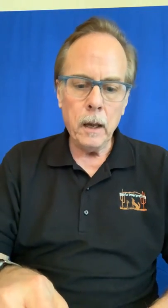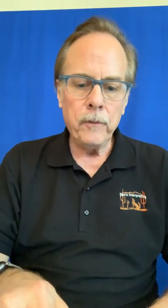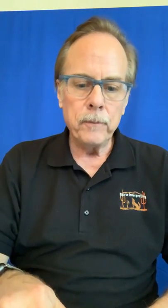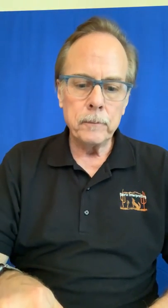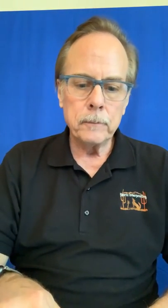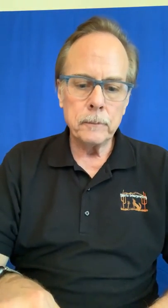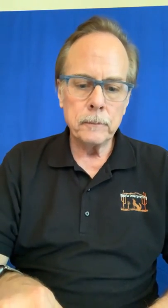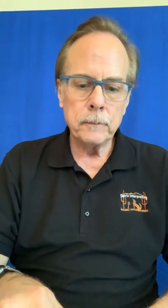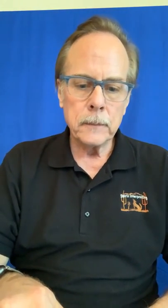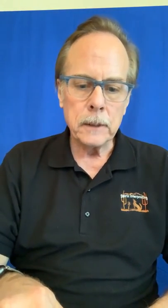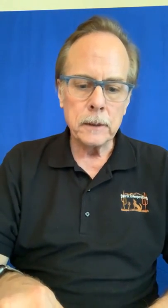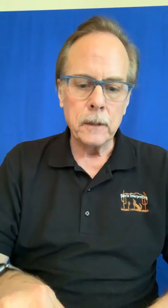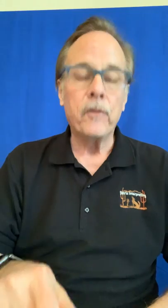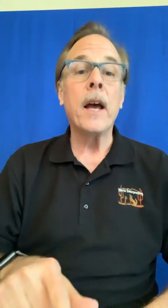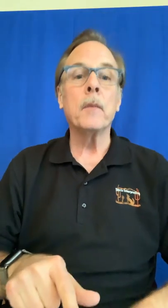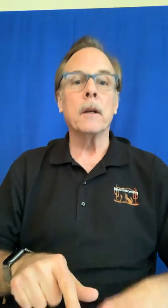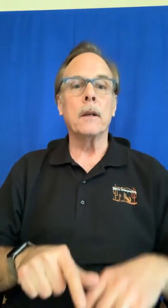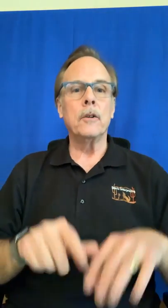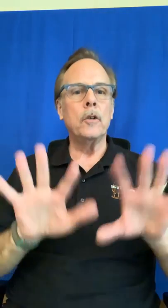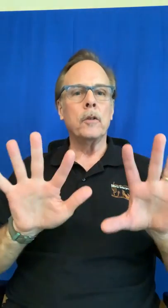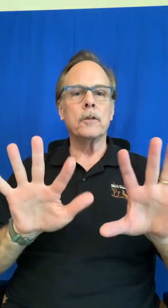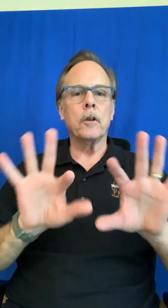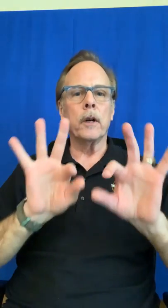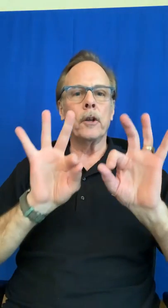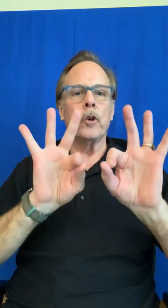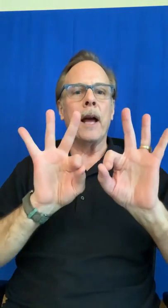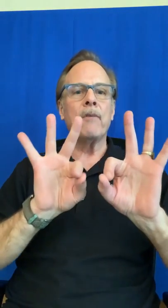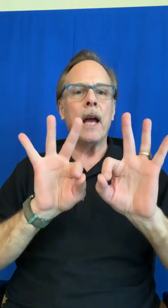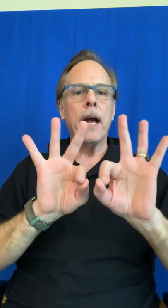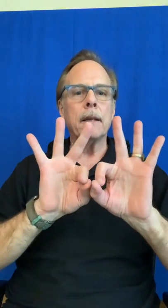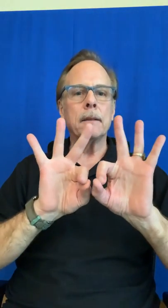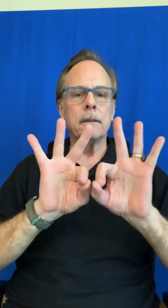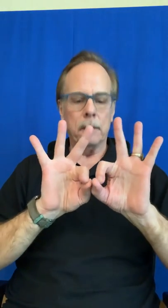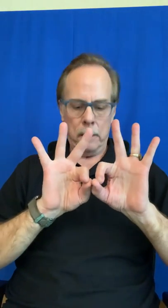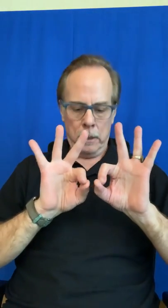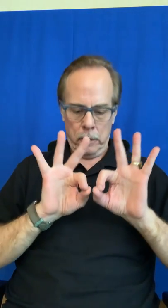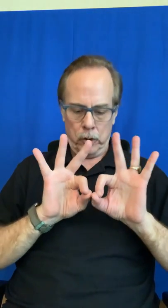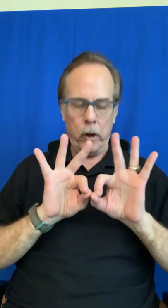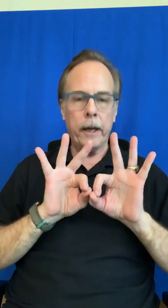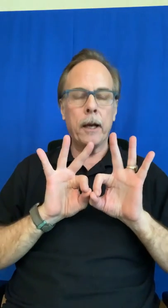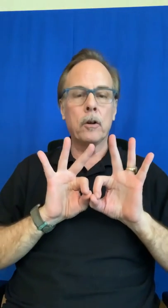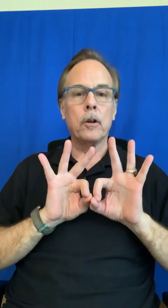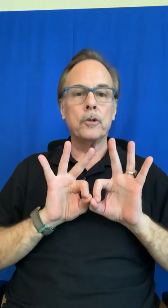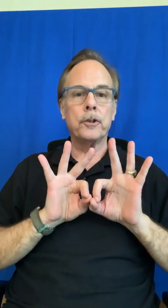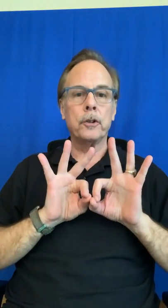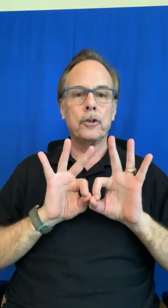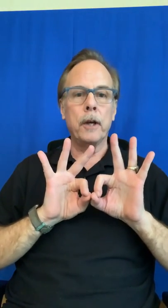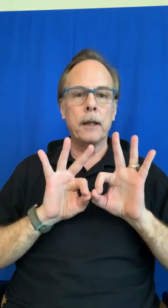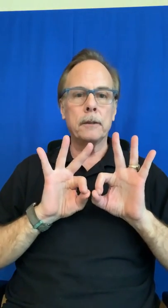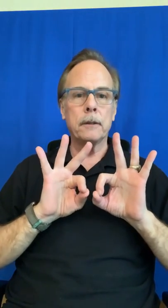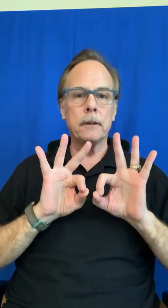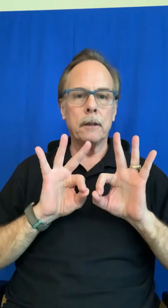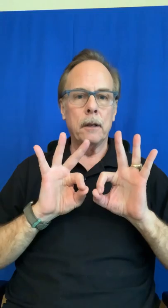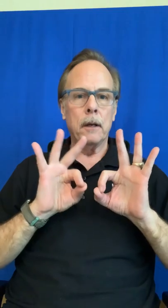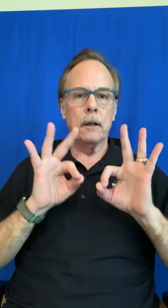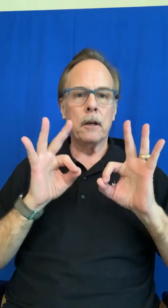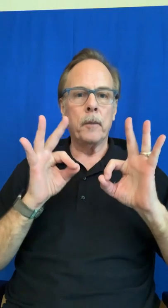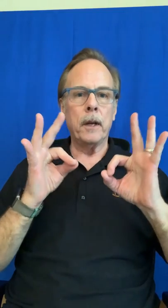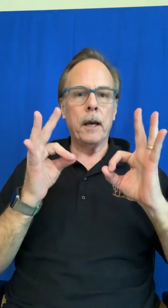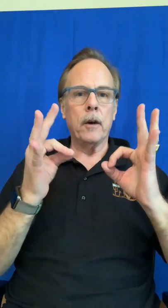uh let's see family you know this already your f hands starting out close to your chest coming out